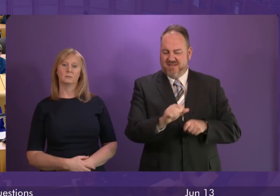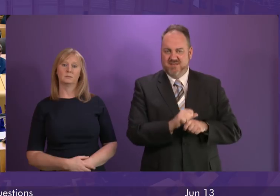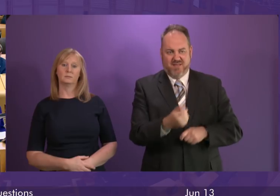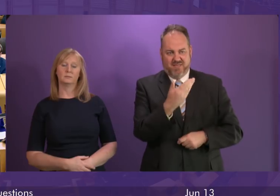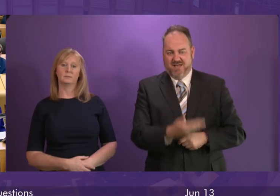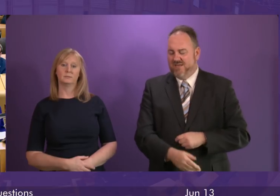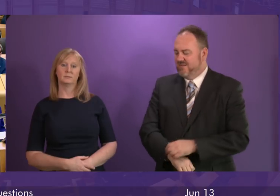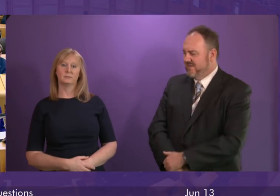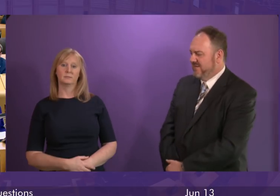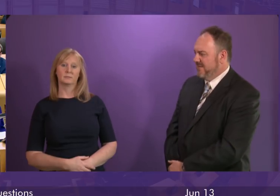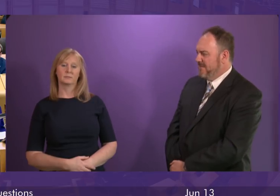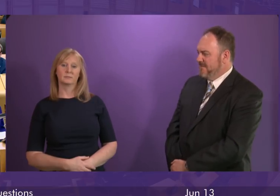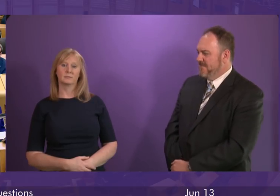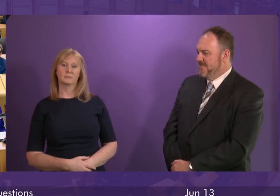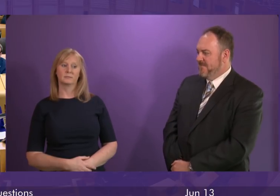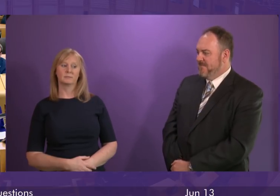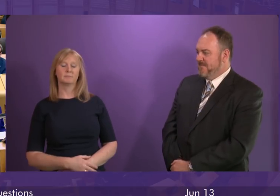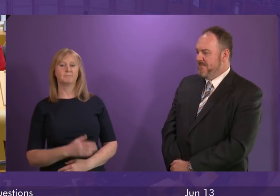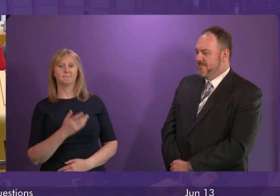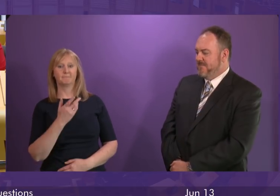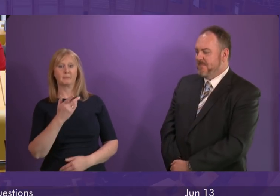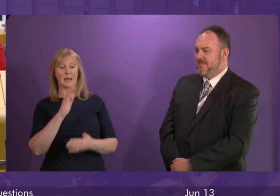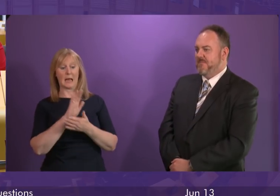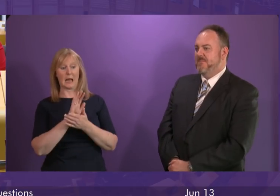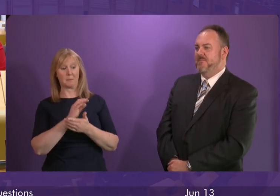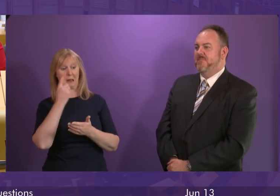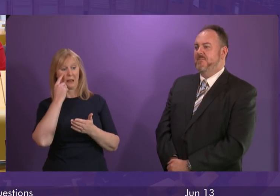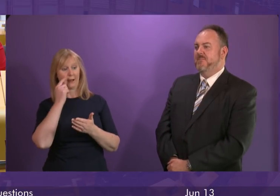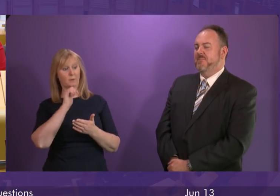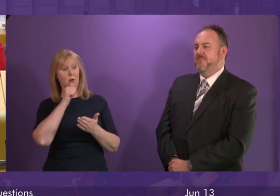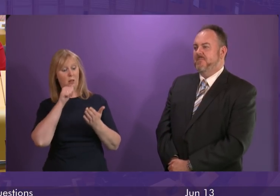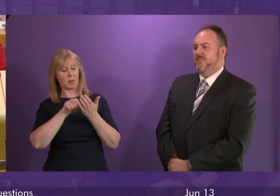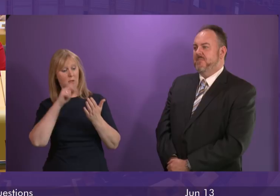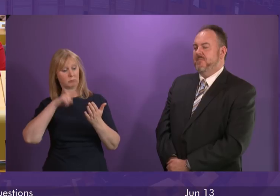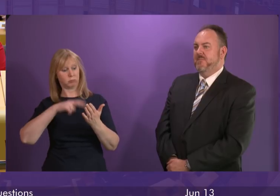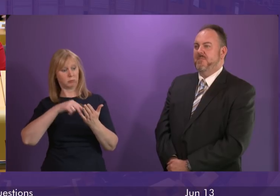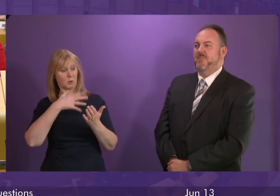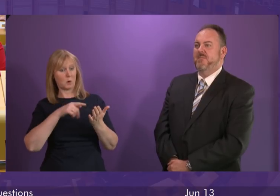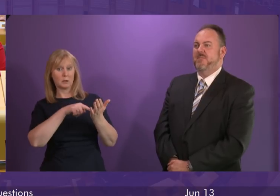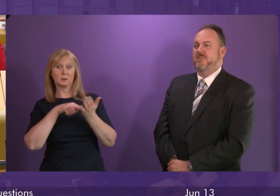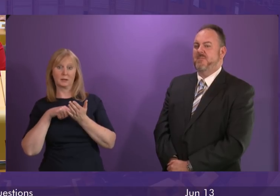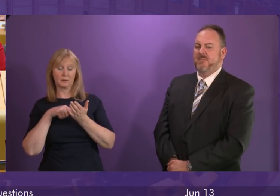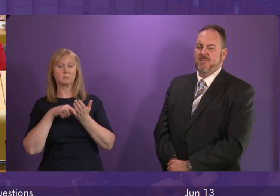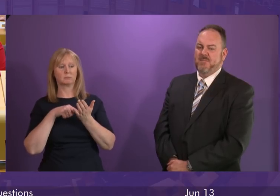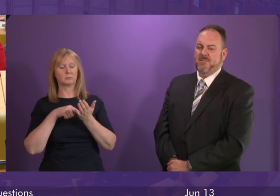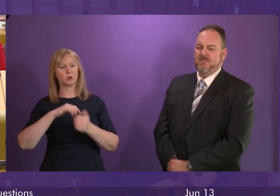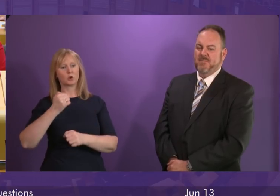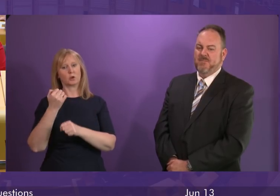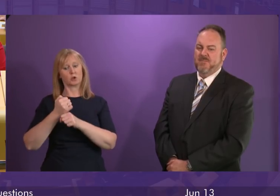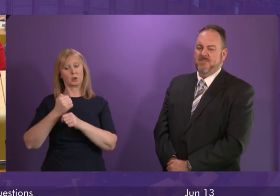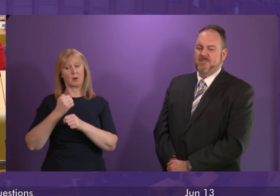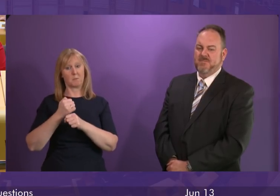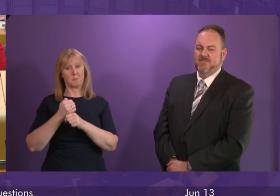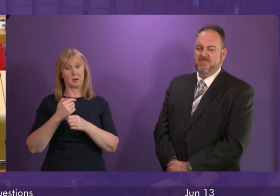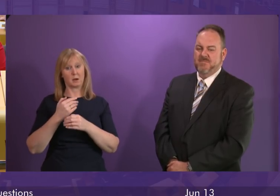First Minister. Well, I'm very happy to look at any letter that Richard Leonard wants to send me, but I have to say the Scottish Government, as far as I